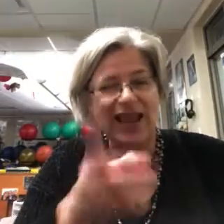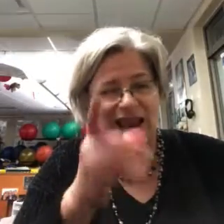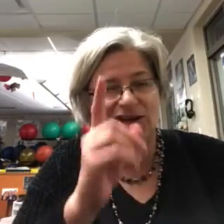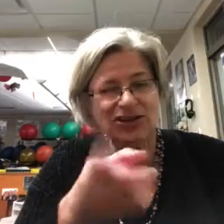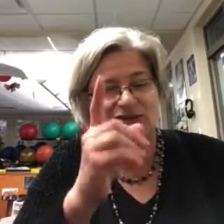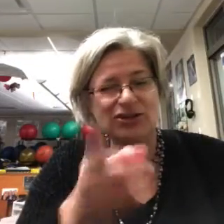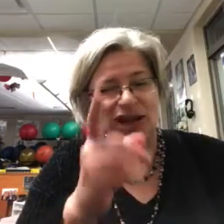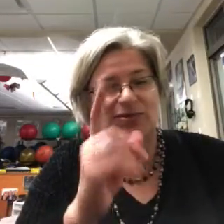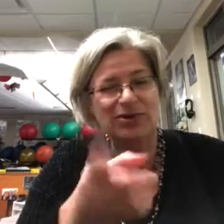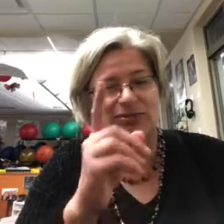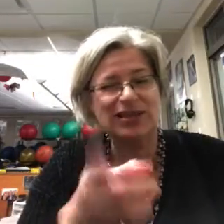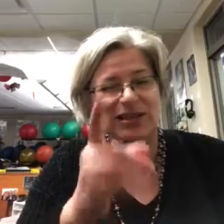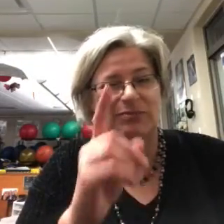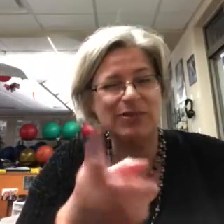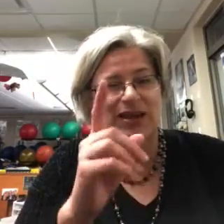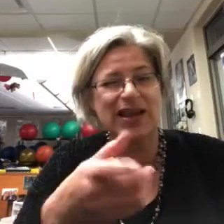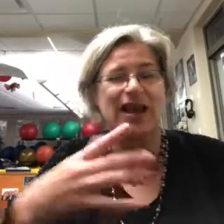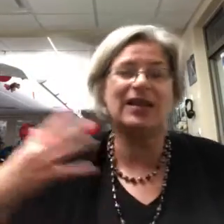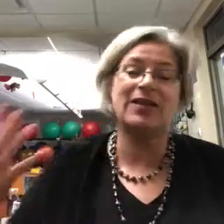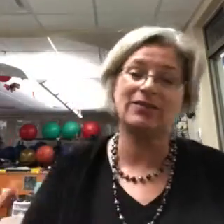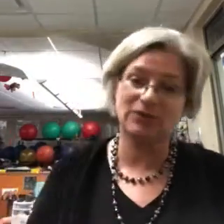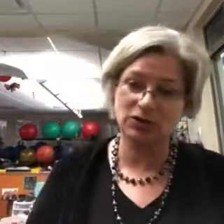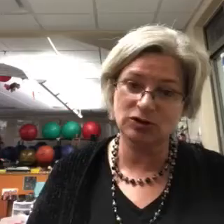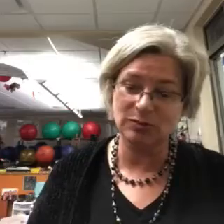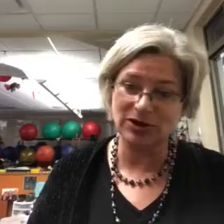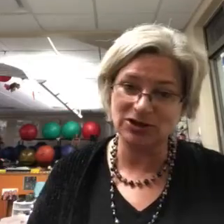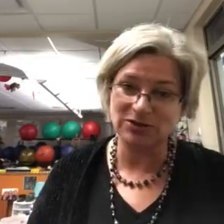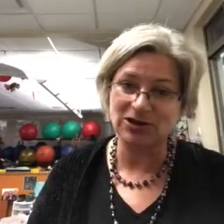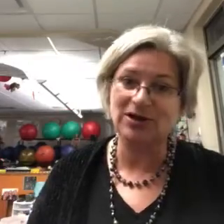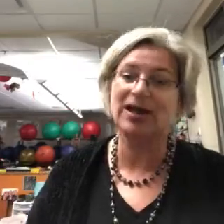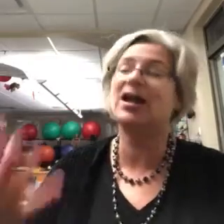Ain't you shamed you sleepyhead? And the first two parts are in your head.